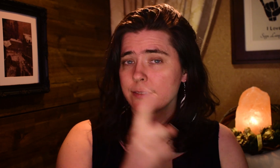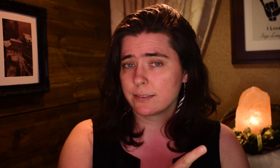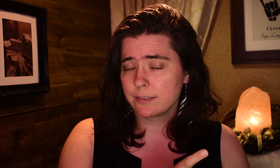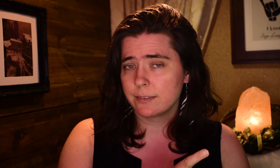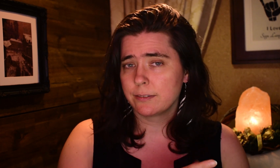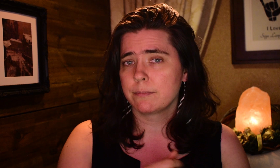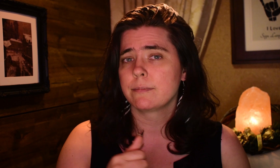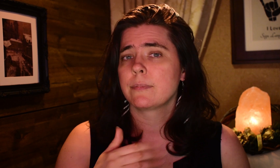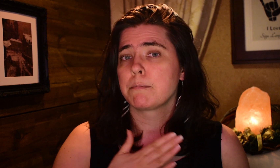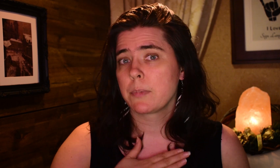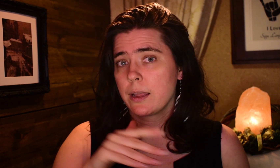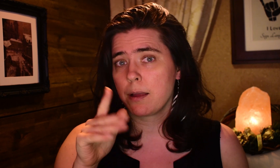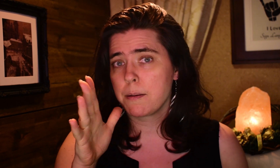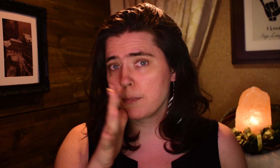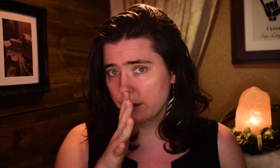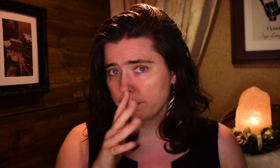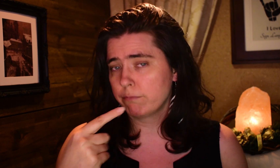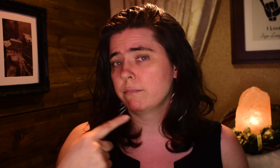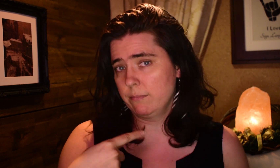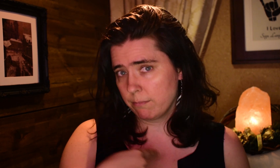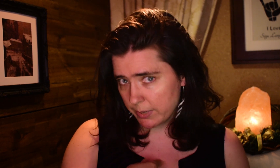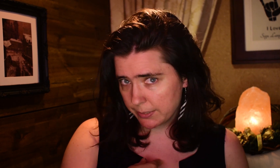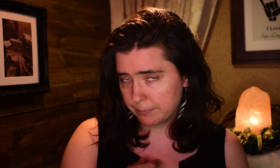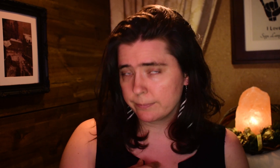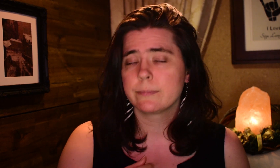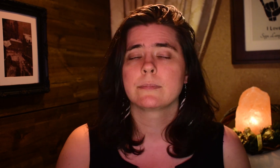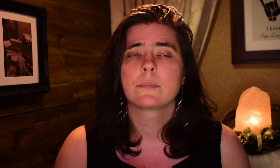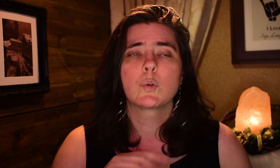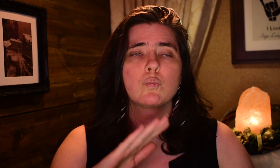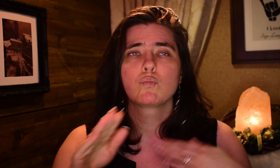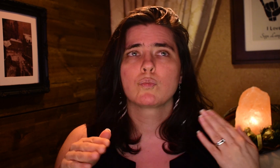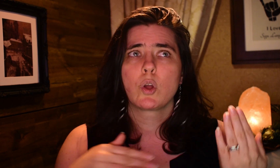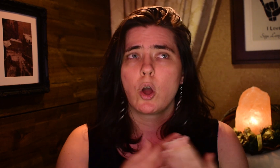My sister, and my mom. And of course me.